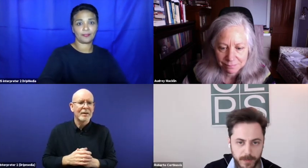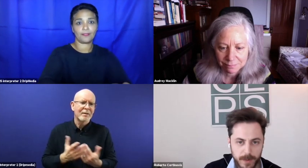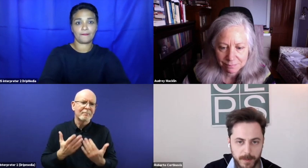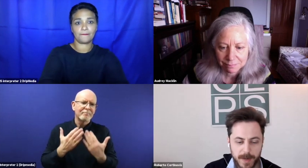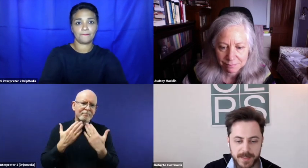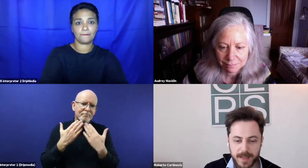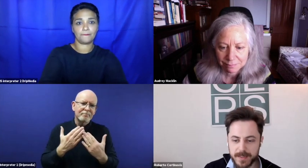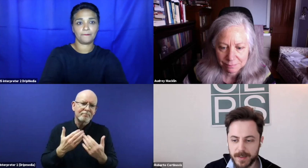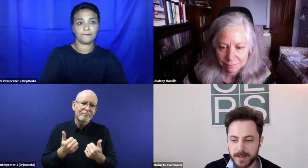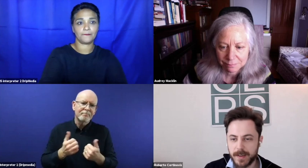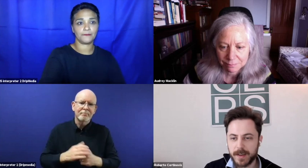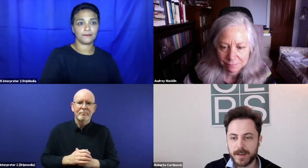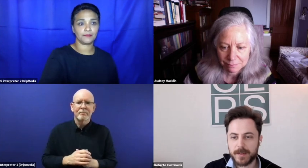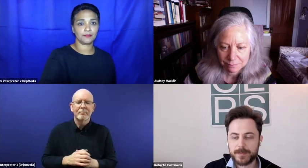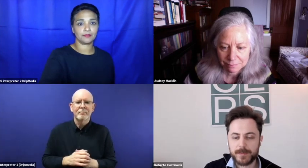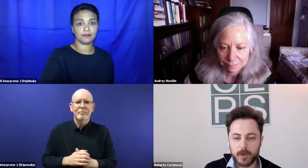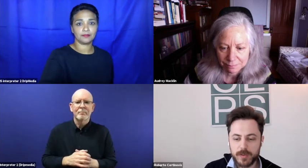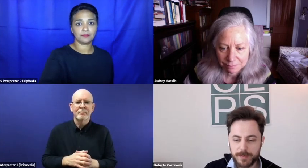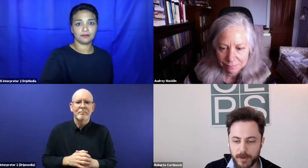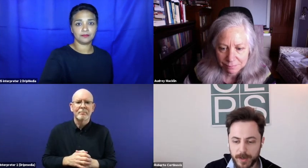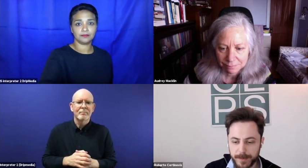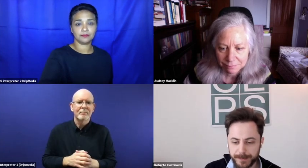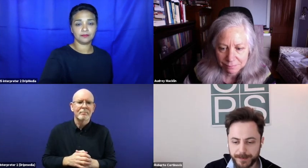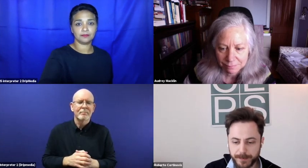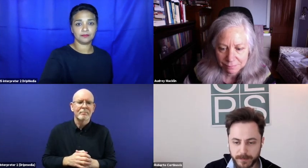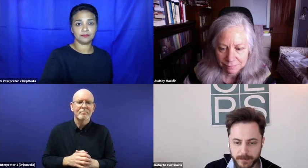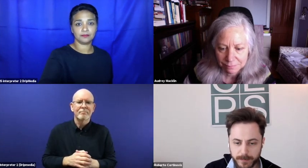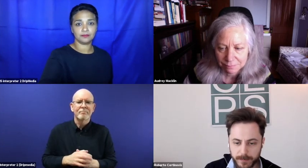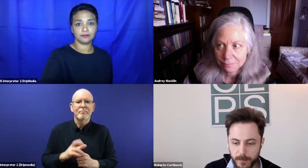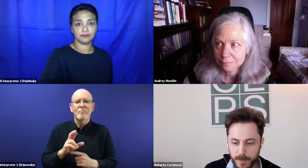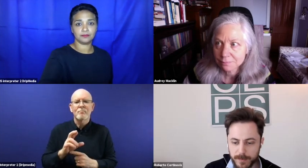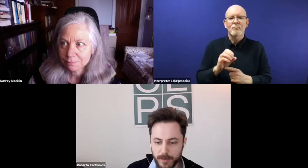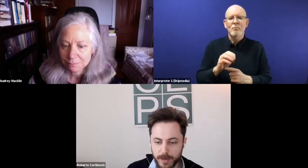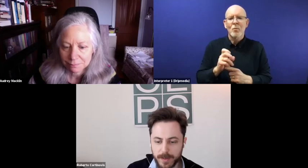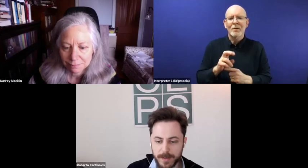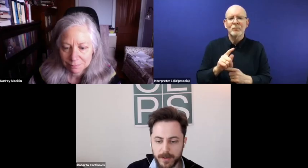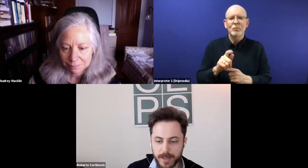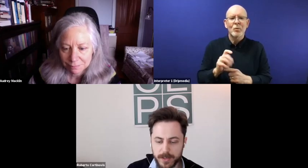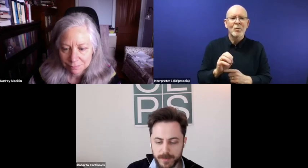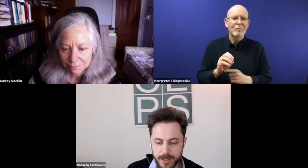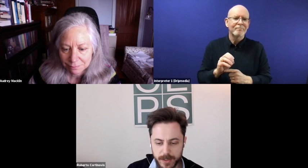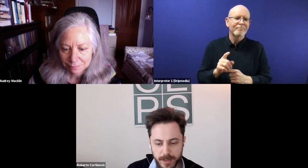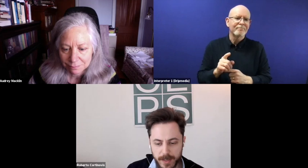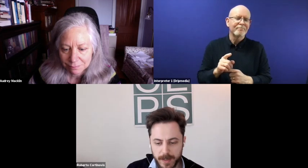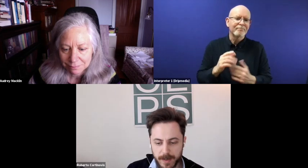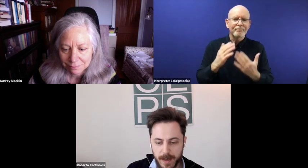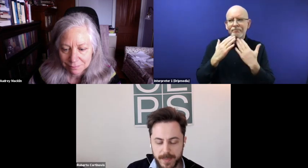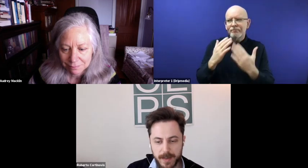Many thanks, Audrey, for your intervention. I think